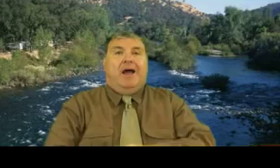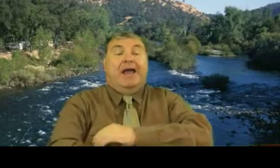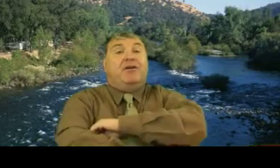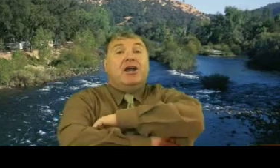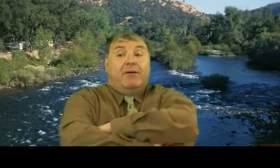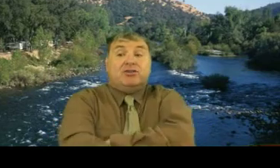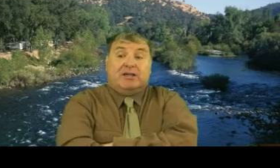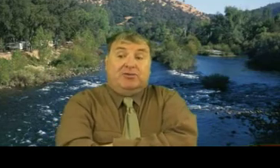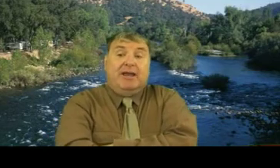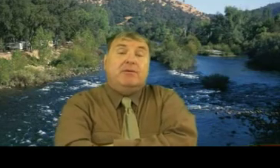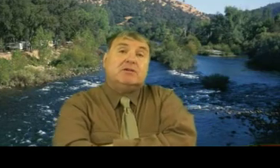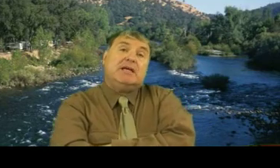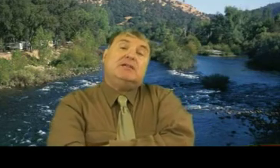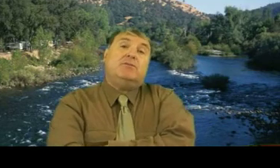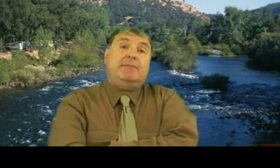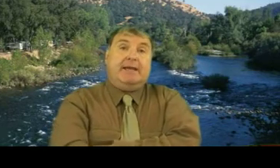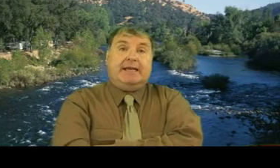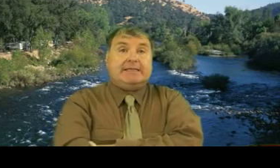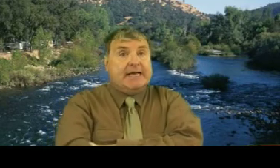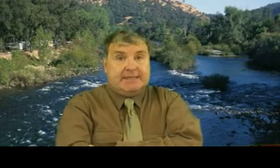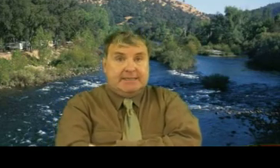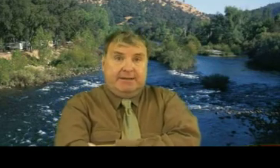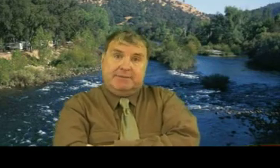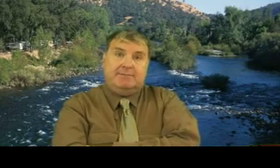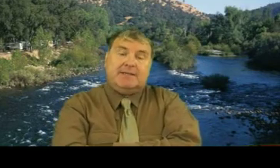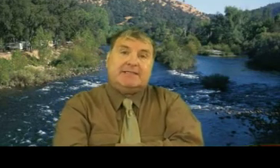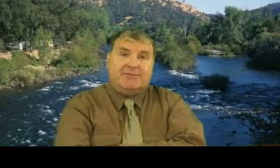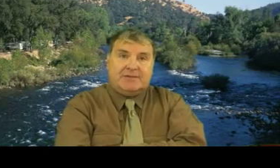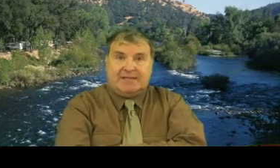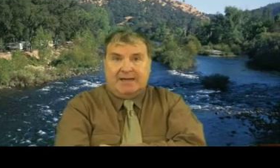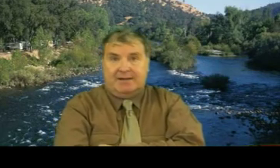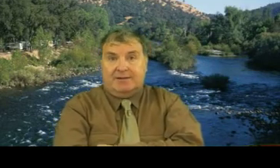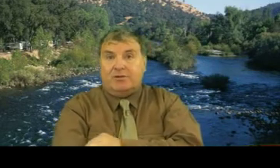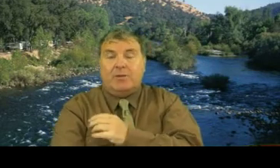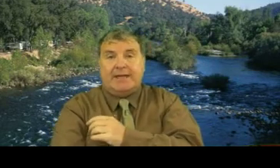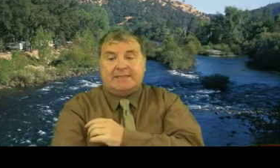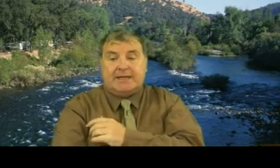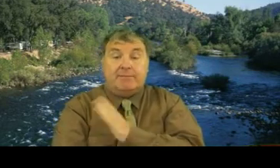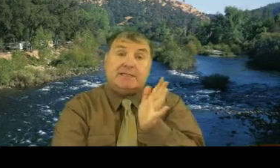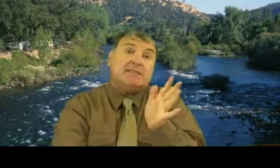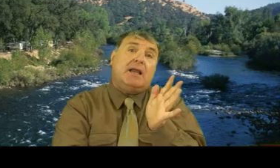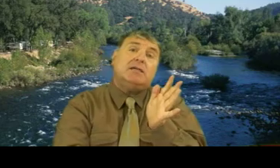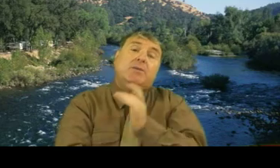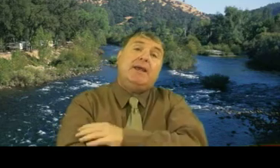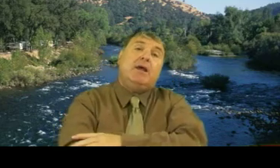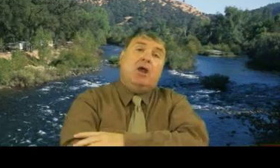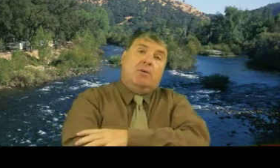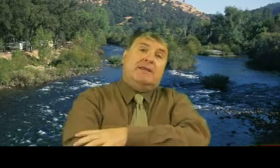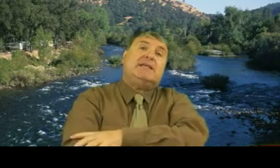Hey Virgo, it's Russell here with your stars for week beginning Saturday, September the 17th and the week to come. This is the last week when the